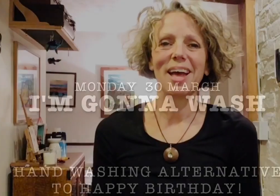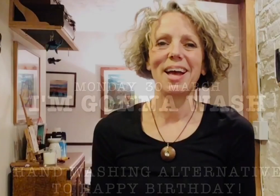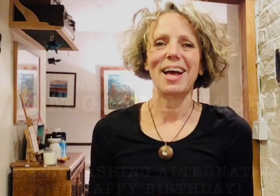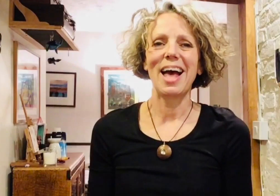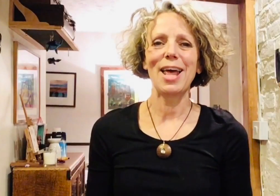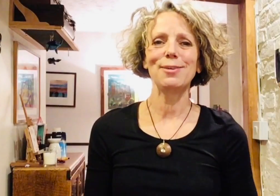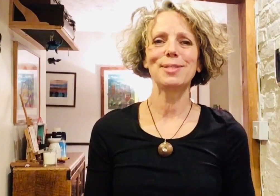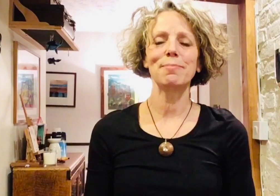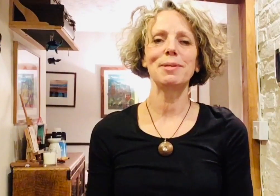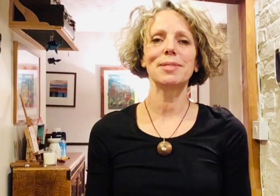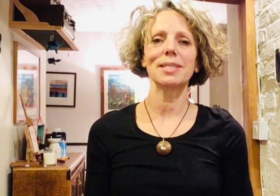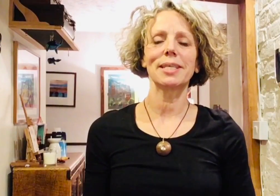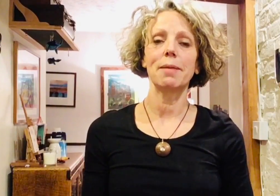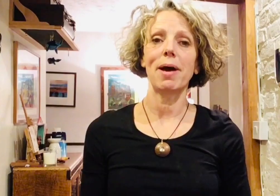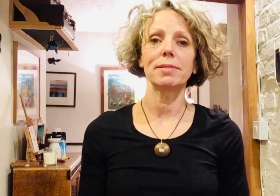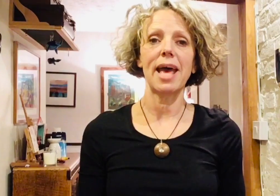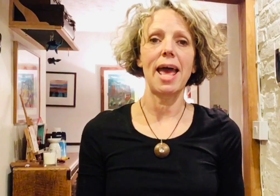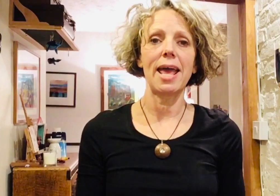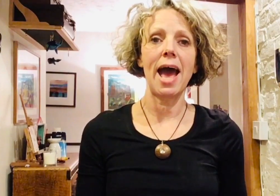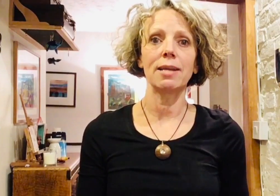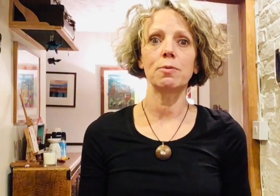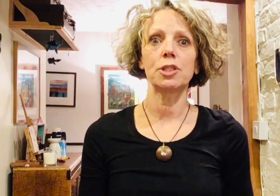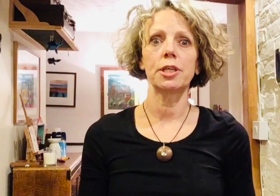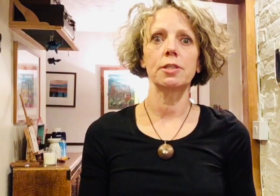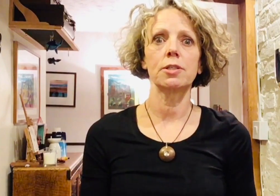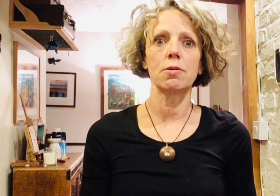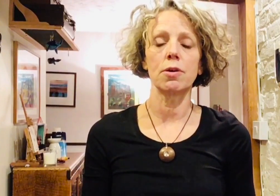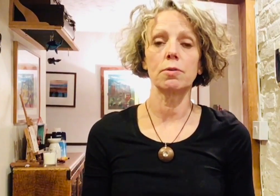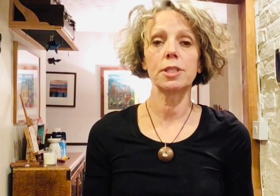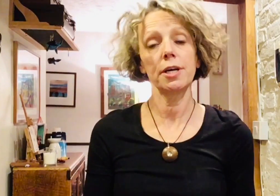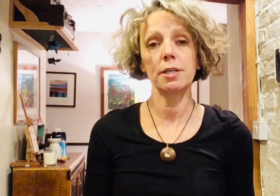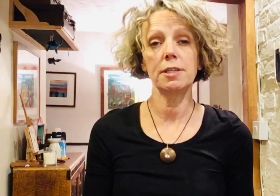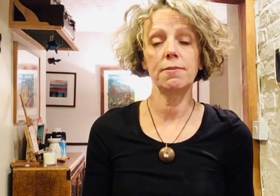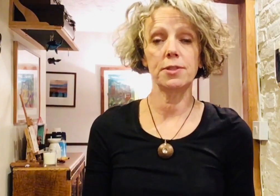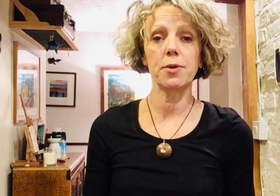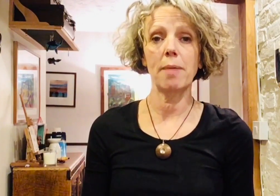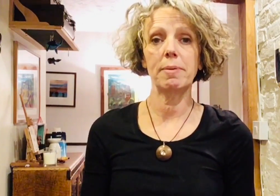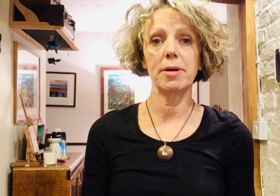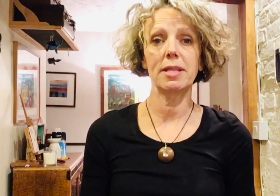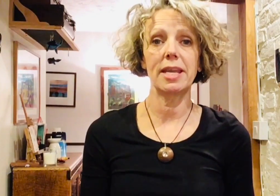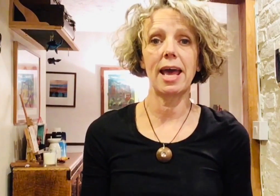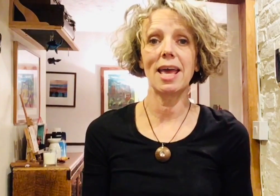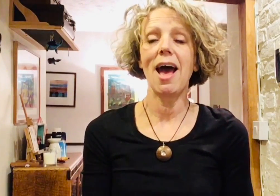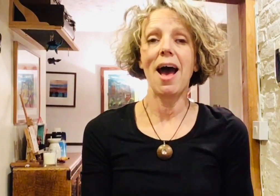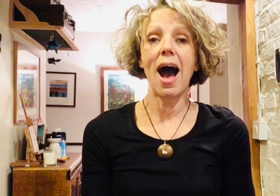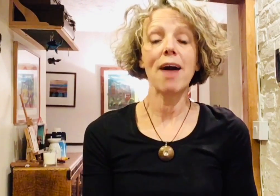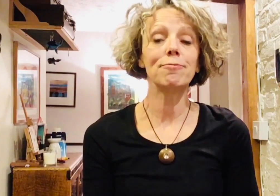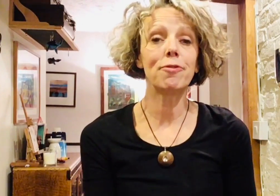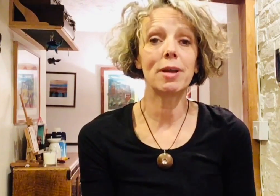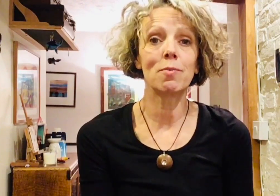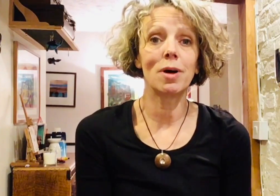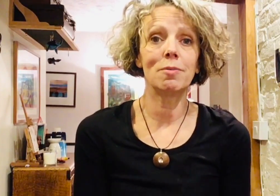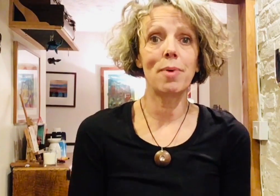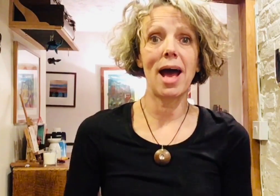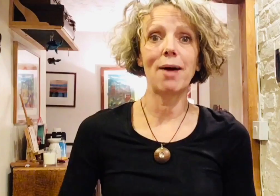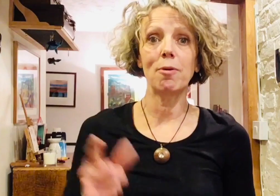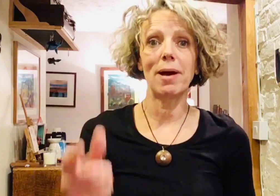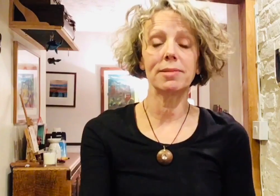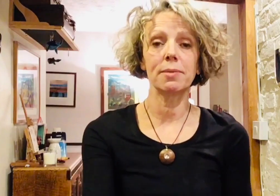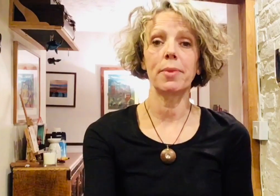Hello, somebody was asking about a handwashing song alternative to Happy Birthday. I haven't written one but how about something